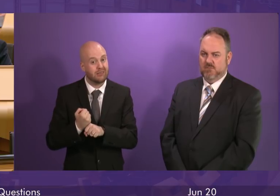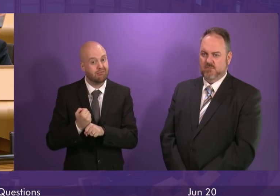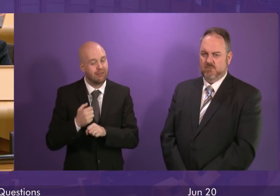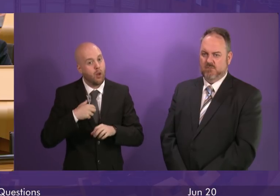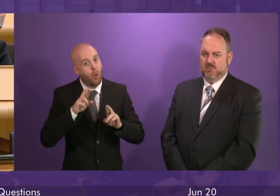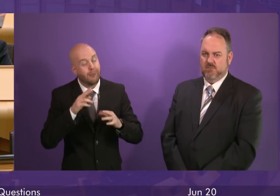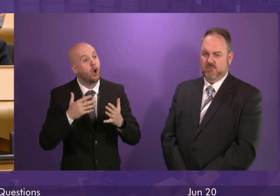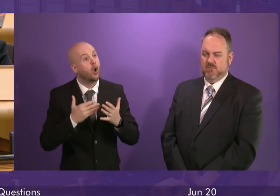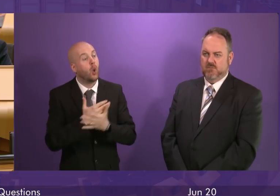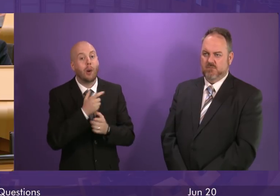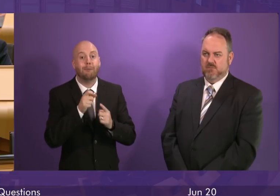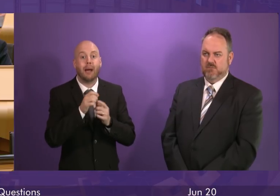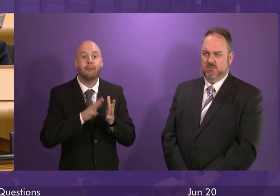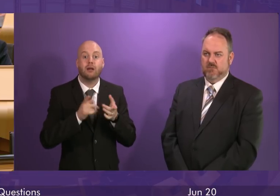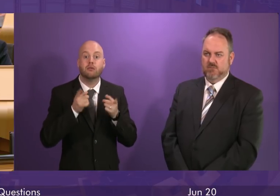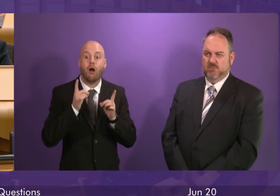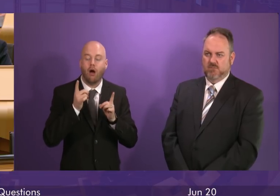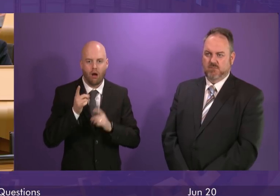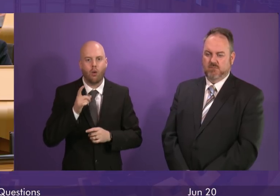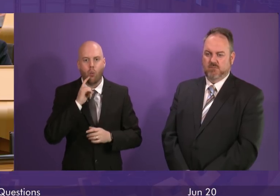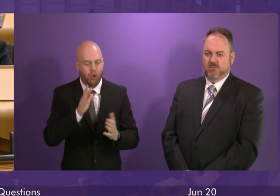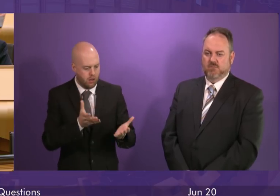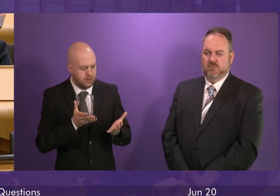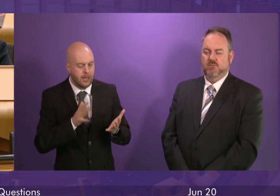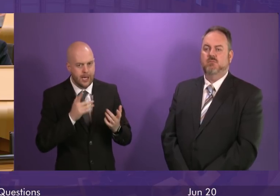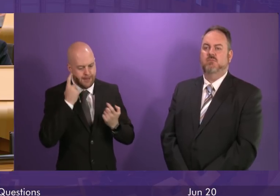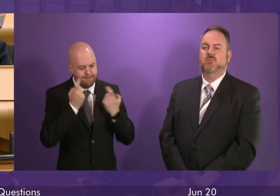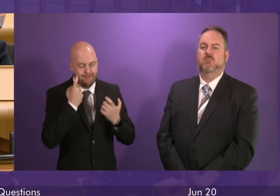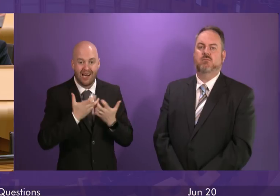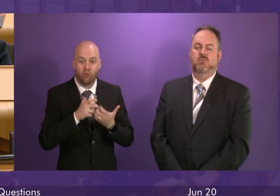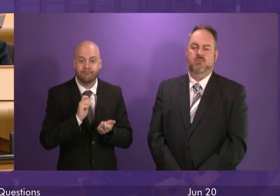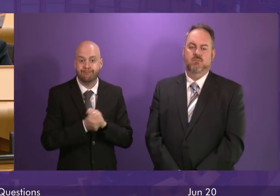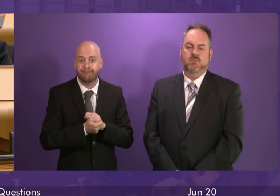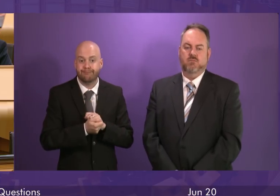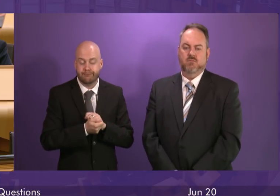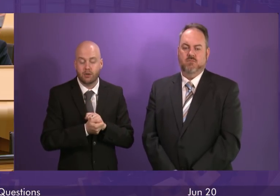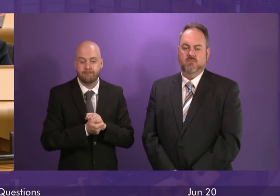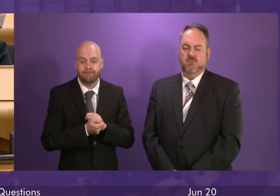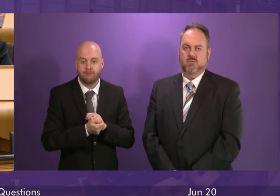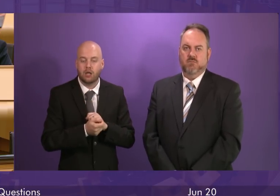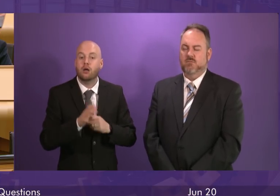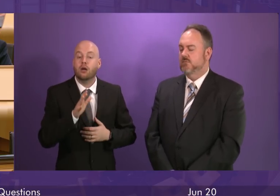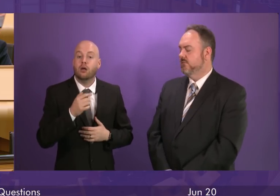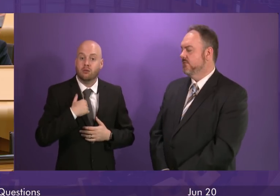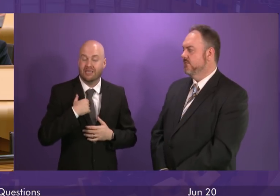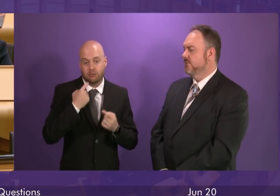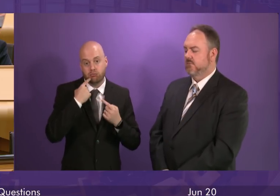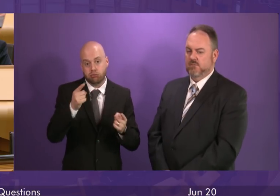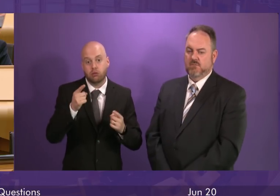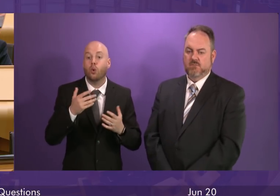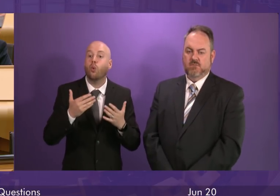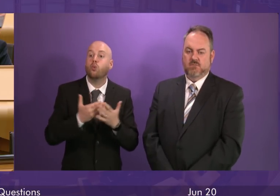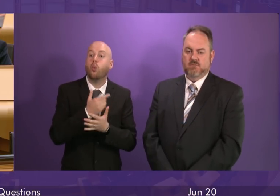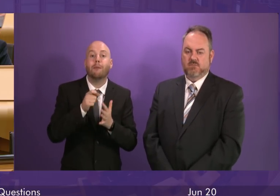think again, think again fundamentally and very very quickly. I would certainly call on the incoming Prime Minister to immediately